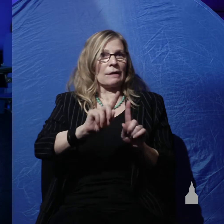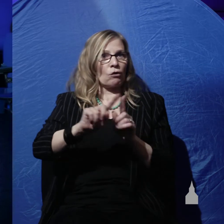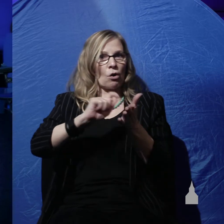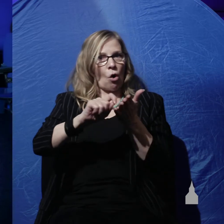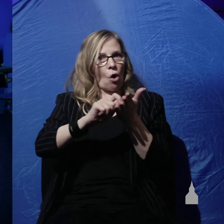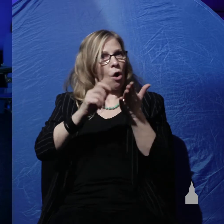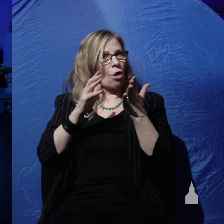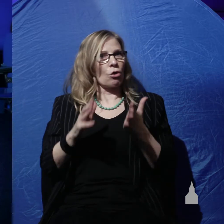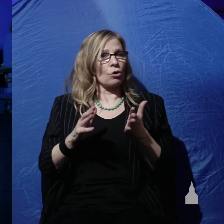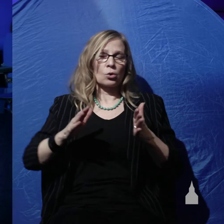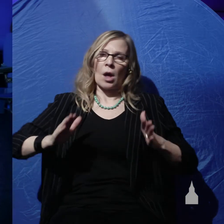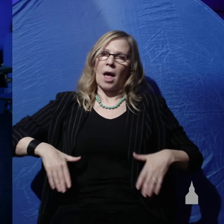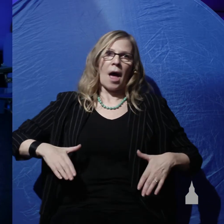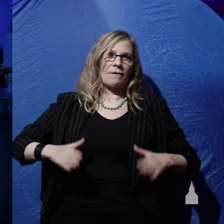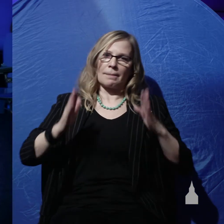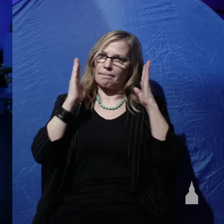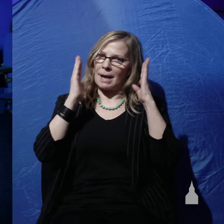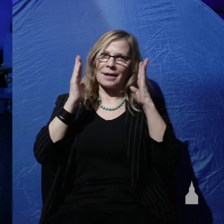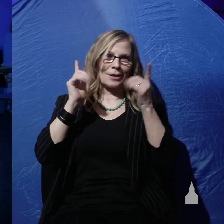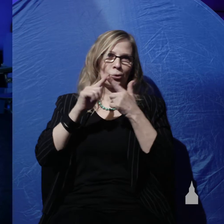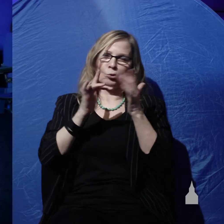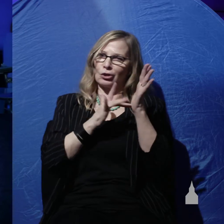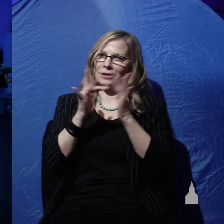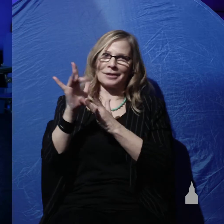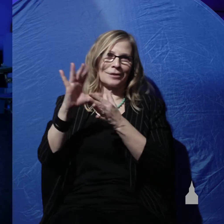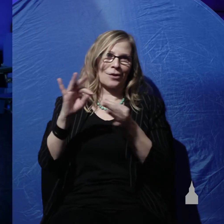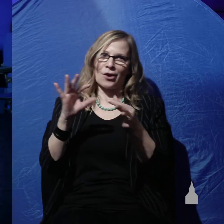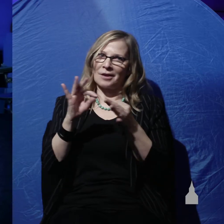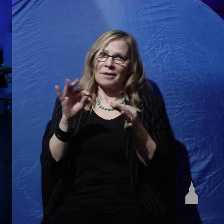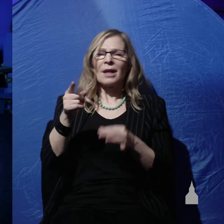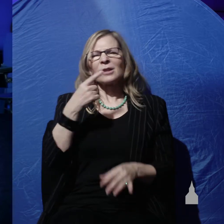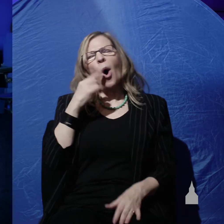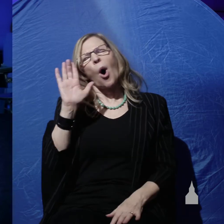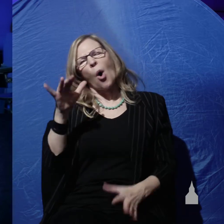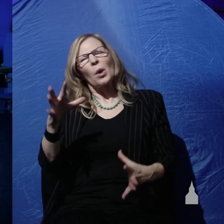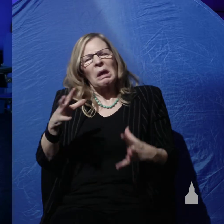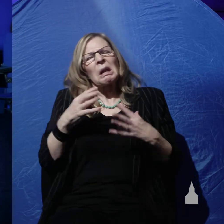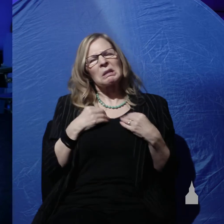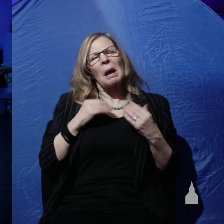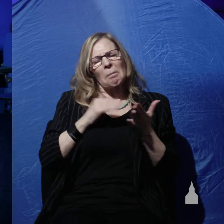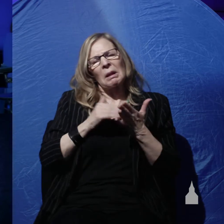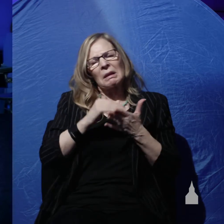haven't paid attention to what Jesus said, who say that we can accept millions of years.